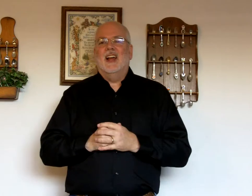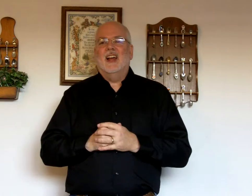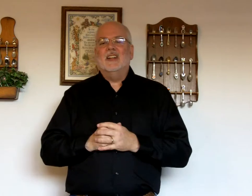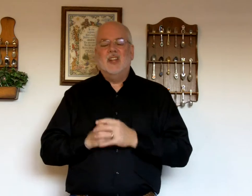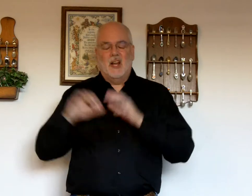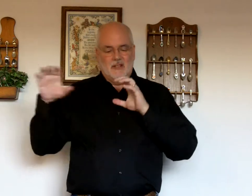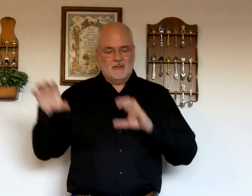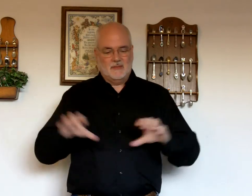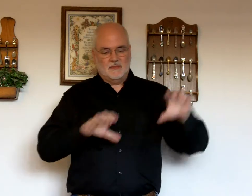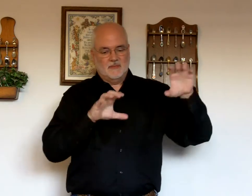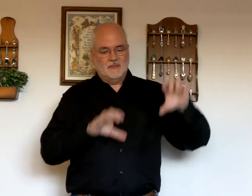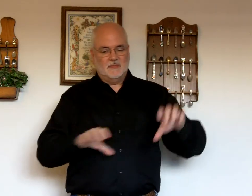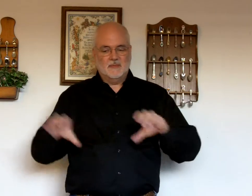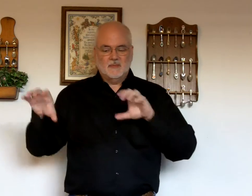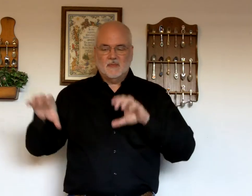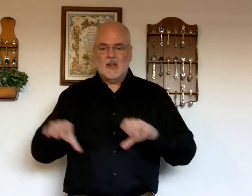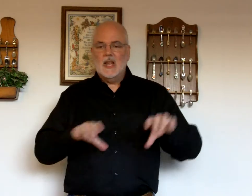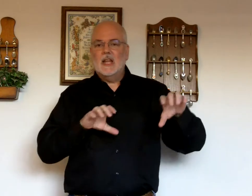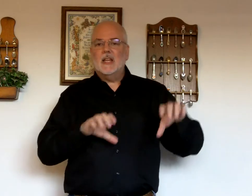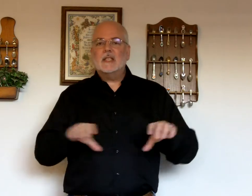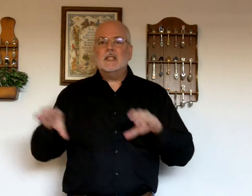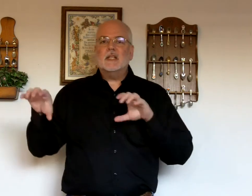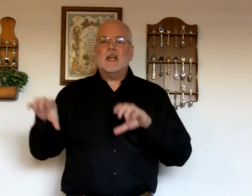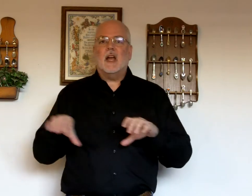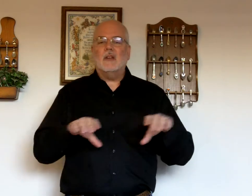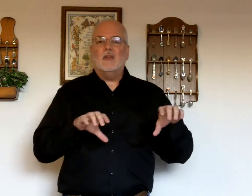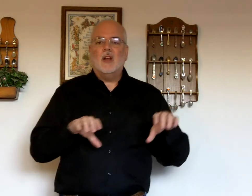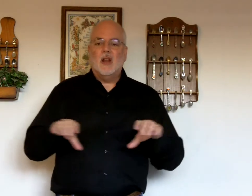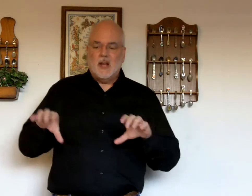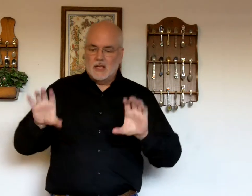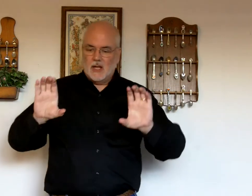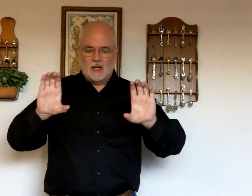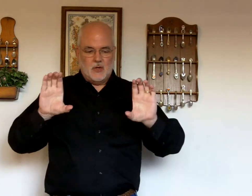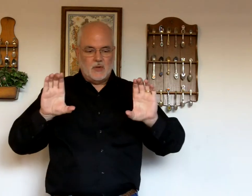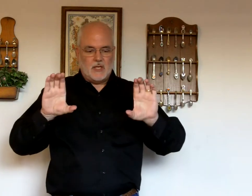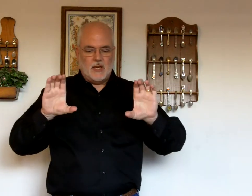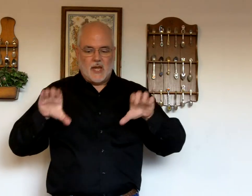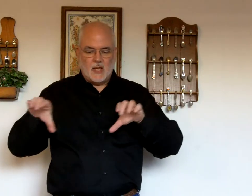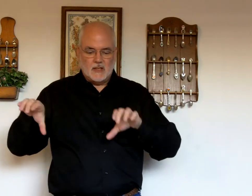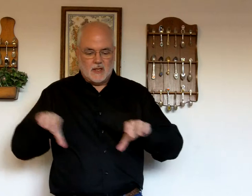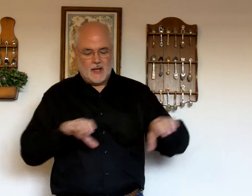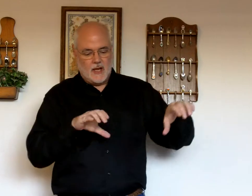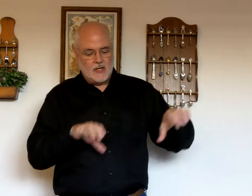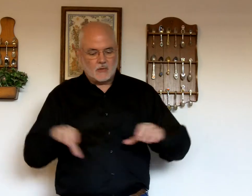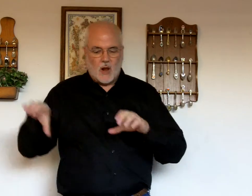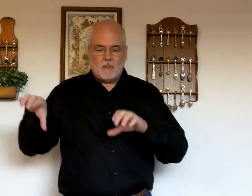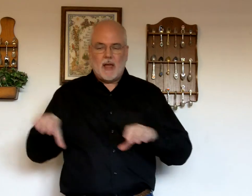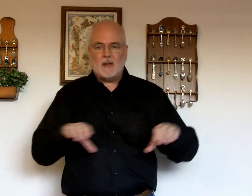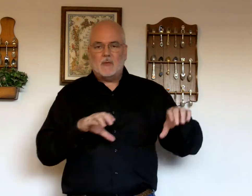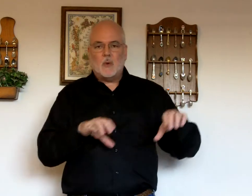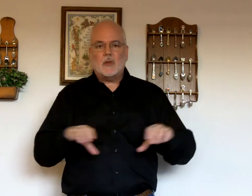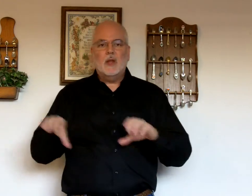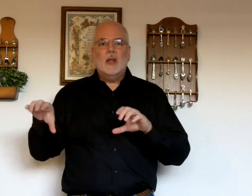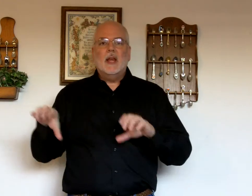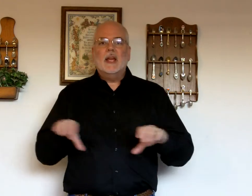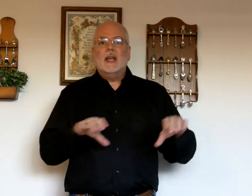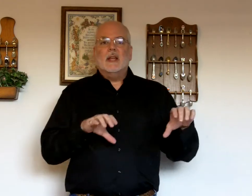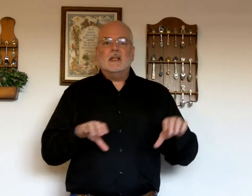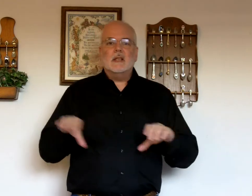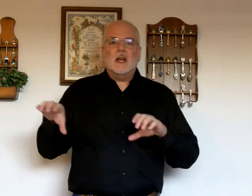Done. This is the sign. It's kind of two C hands, and they kind of just rock back and forth. This is the sign